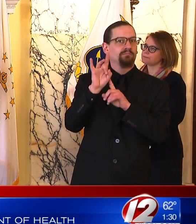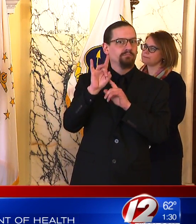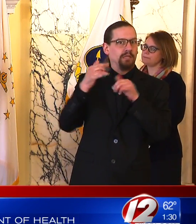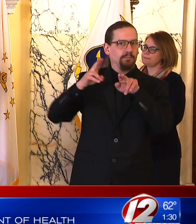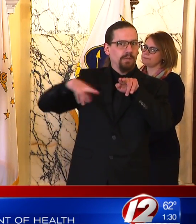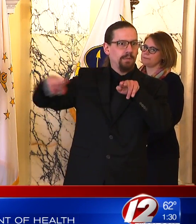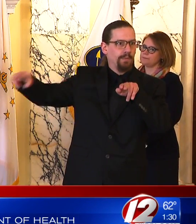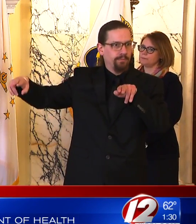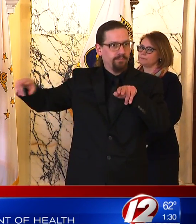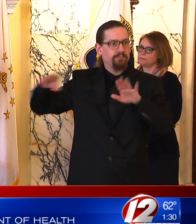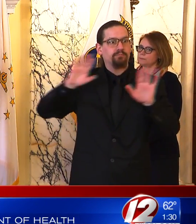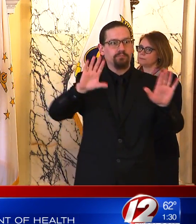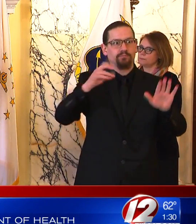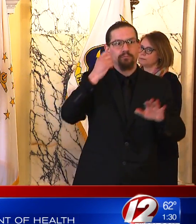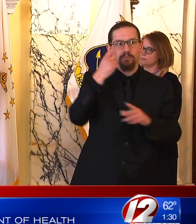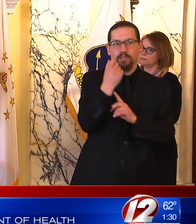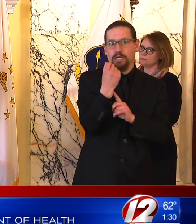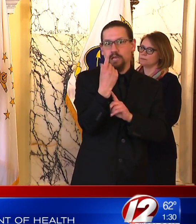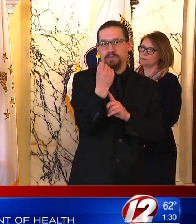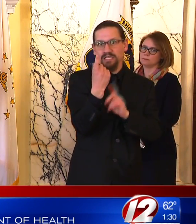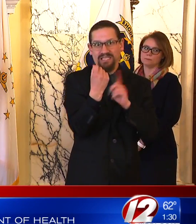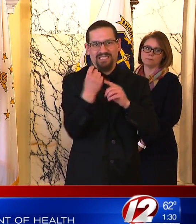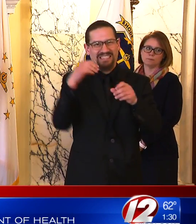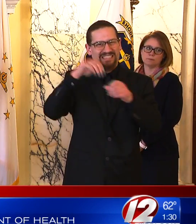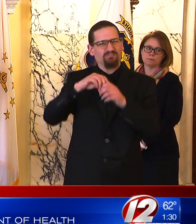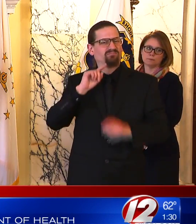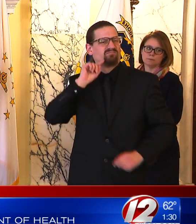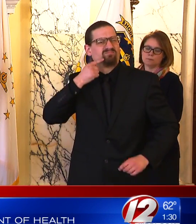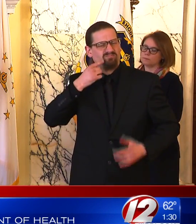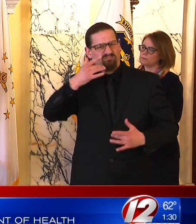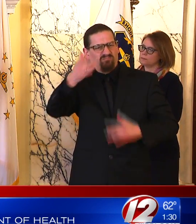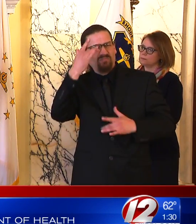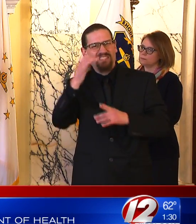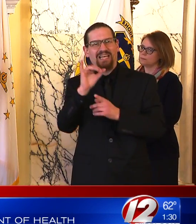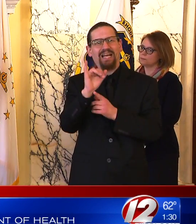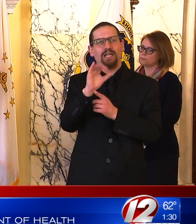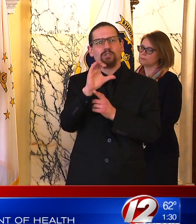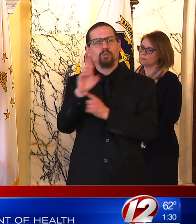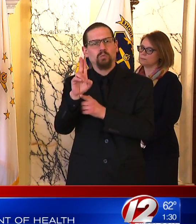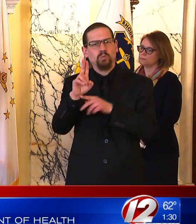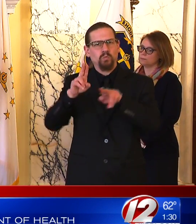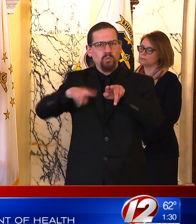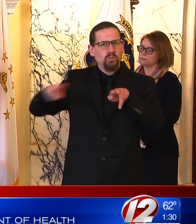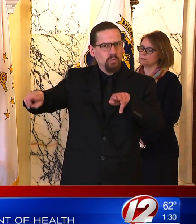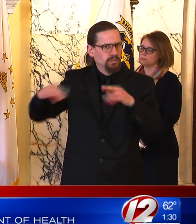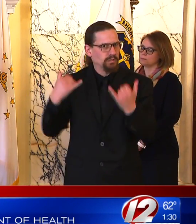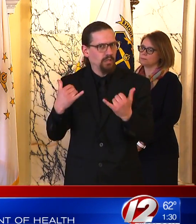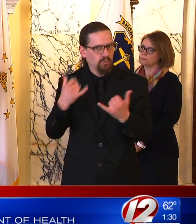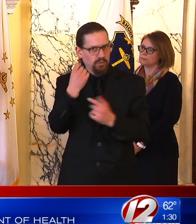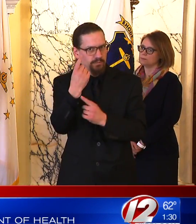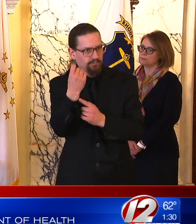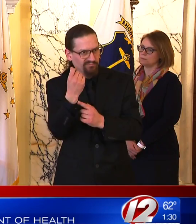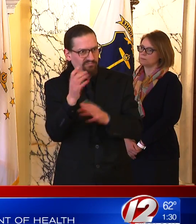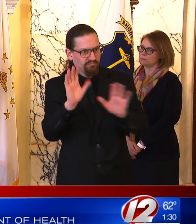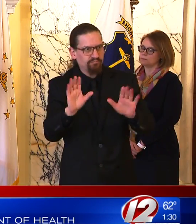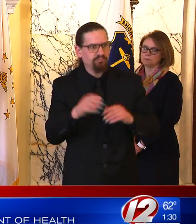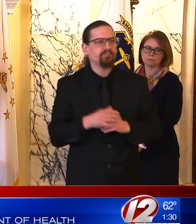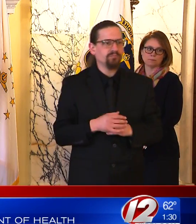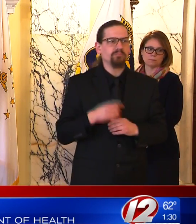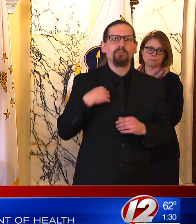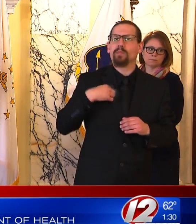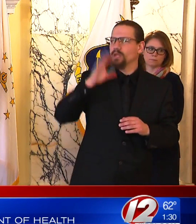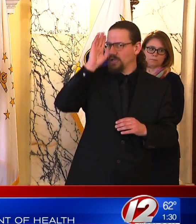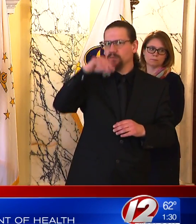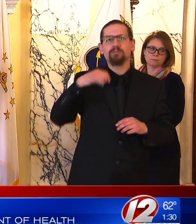expanded testing, given the goals the governor has set for early next week. I want people to understand that